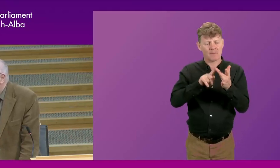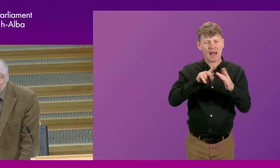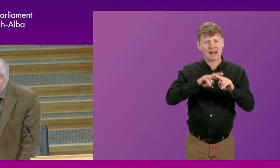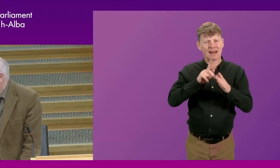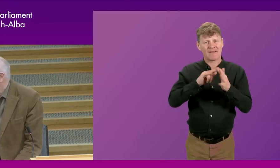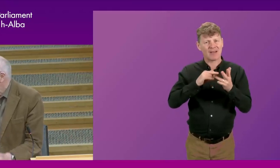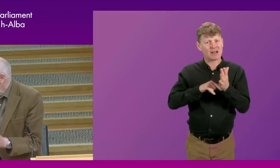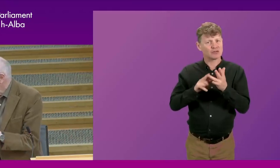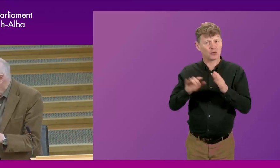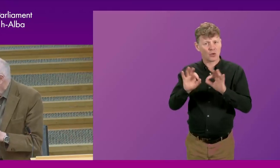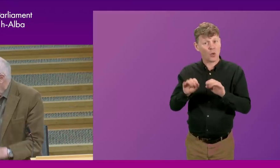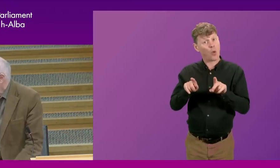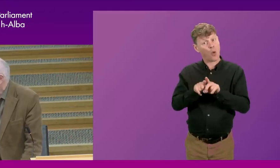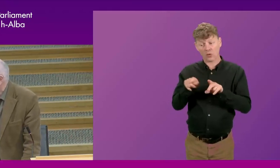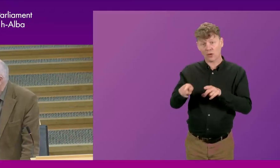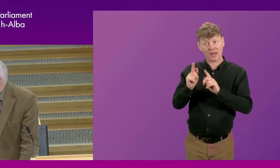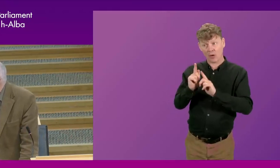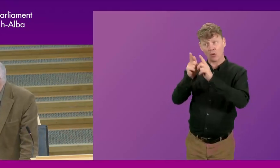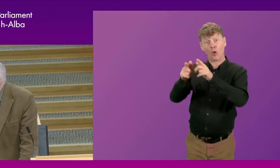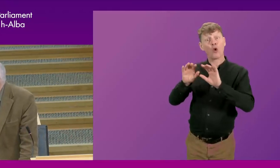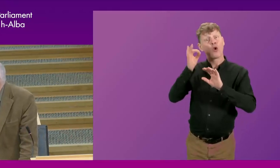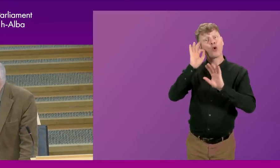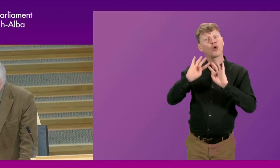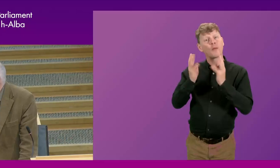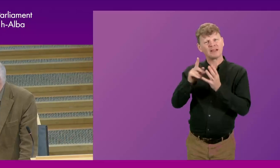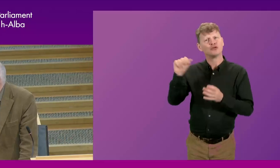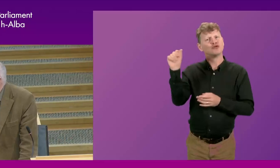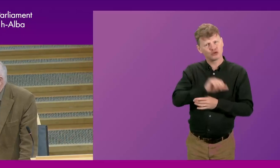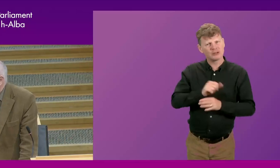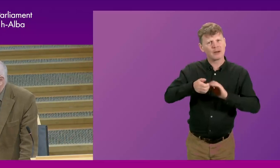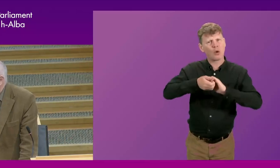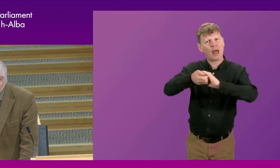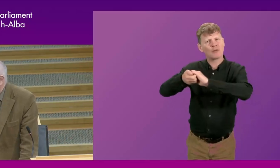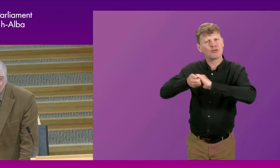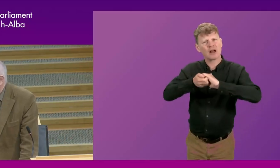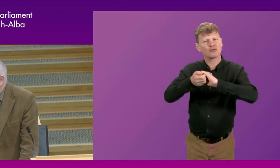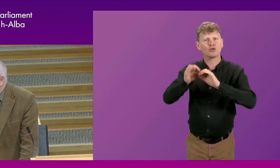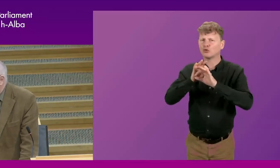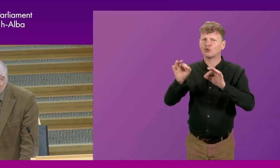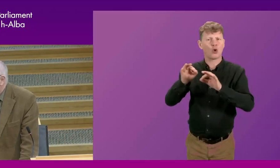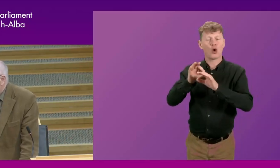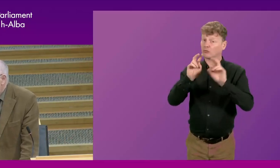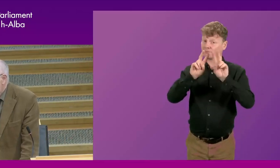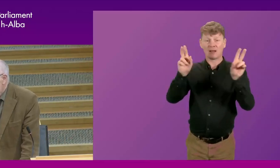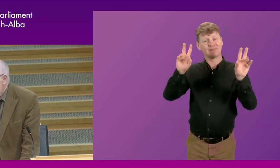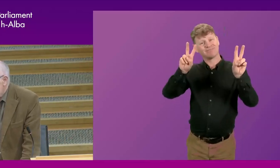committees where there's supposed to be cross-party collaboration and no whipping of votes,